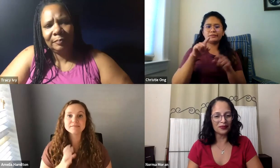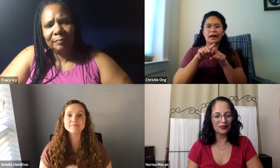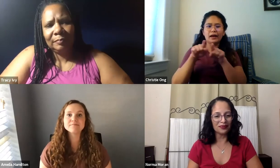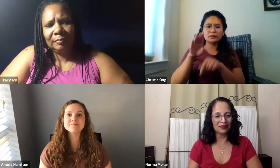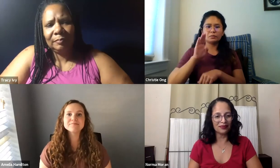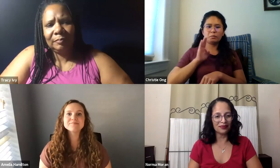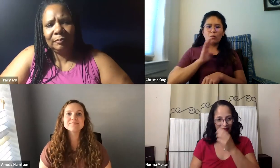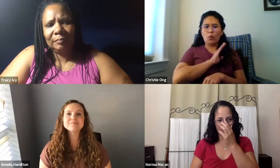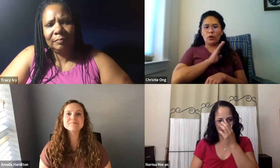Christy?